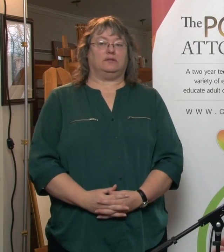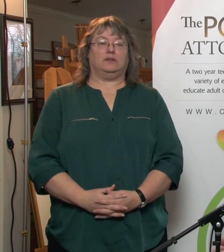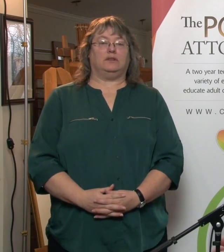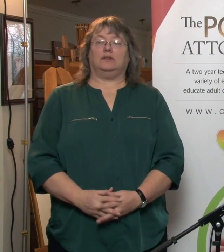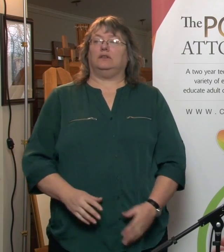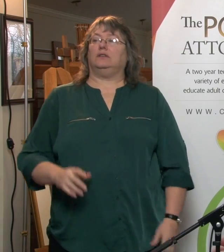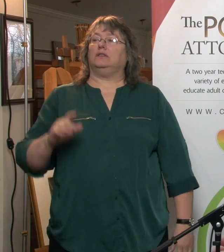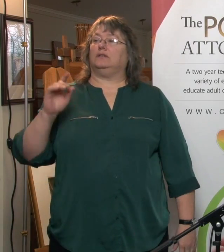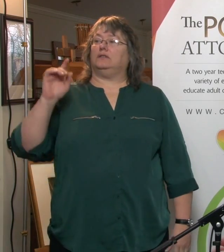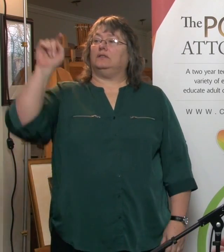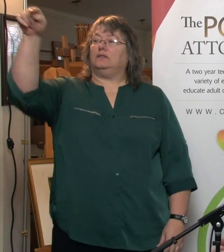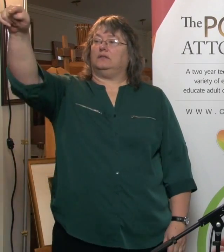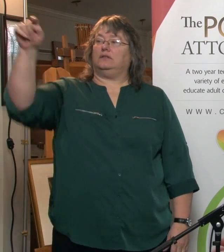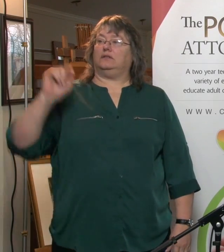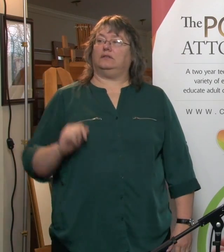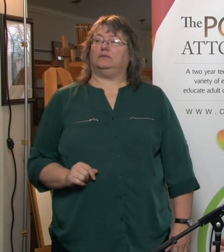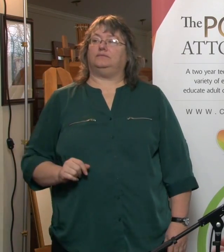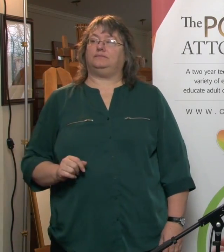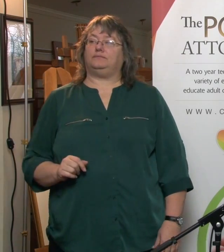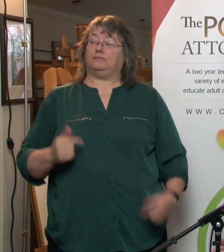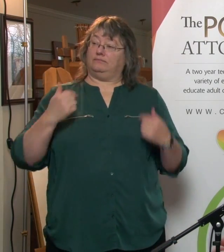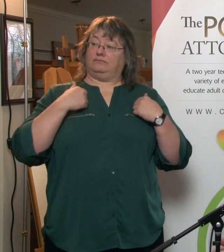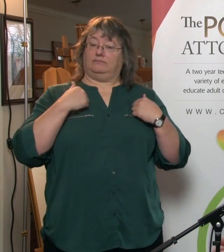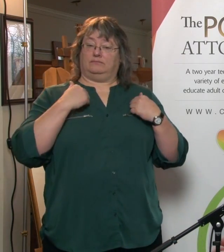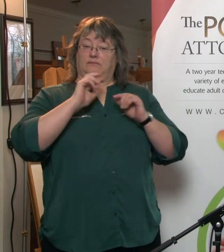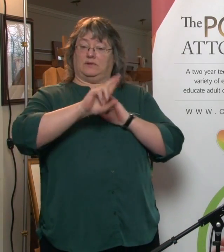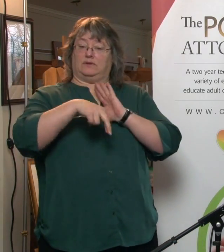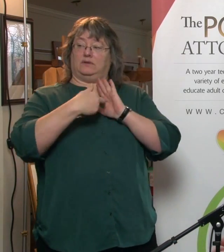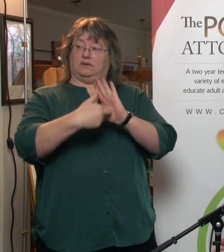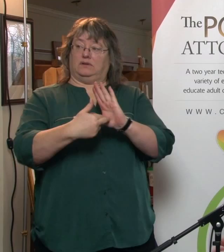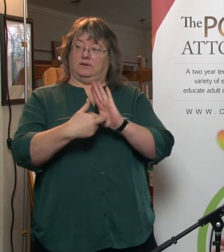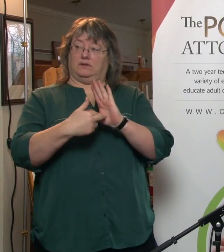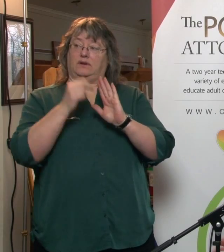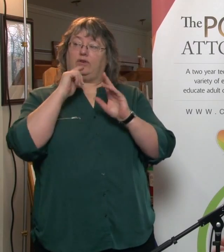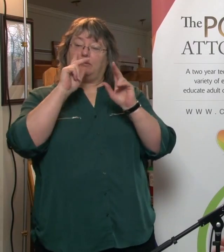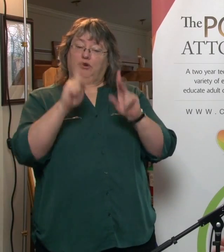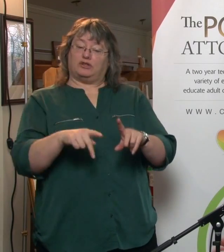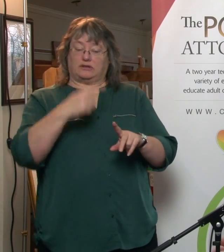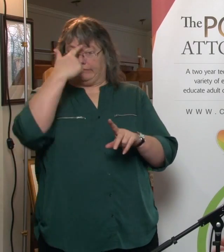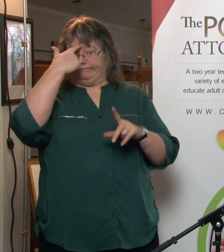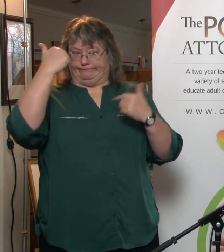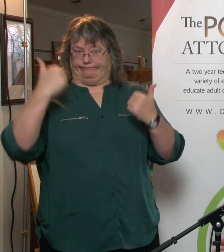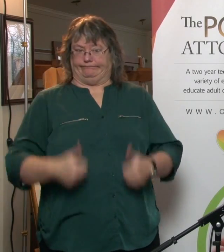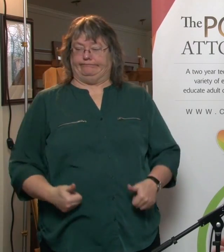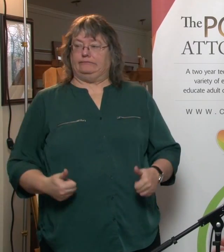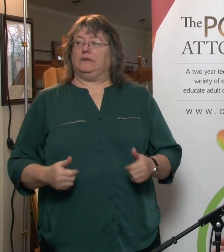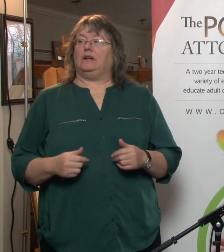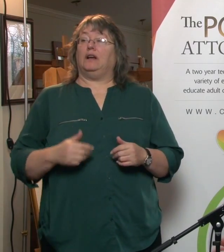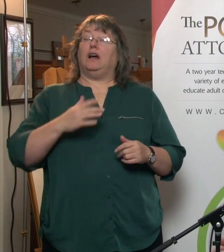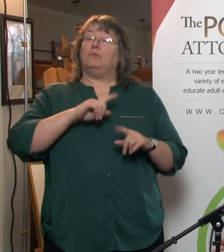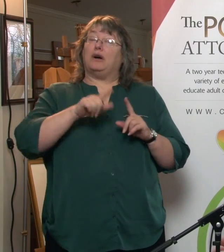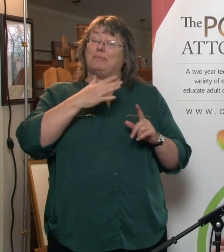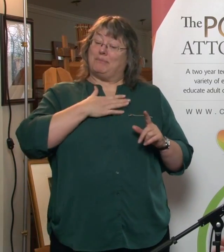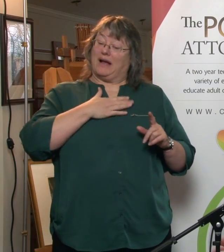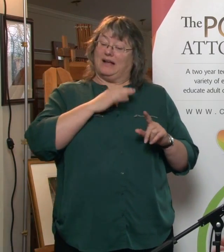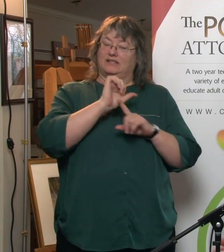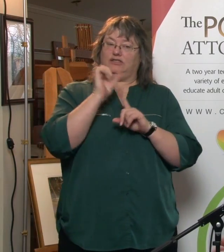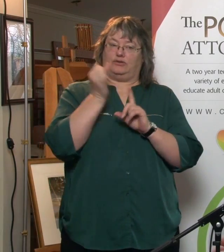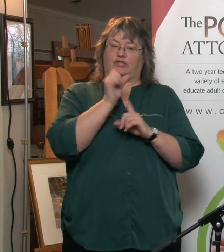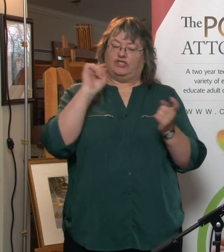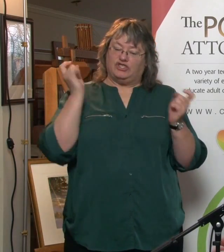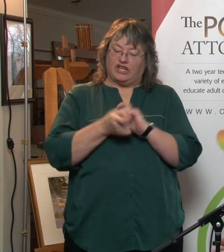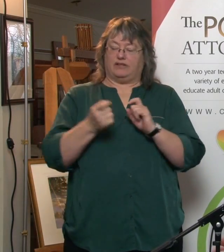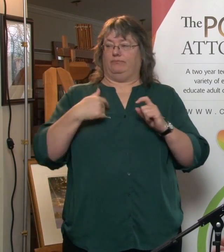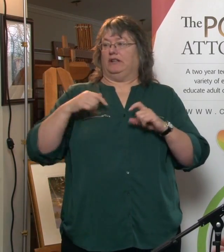Yes. If I'm the attorney with power of attorney over someone who's now incapable, and my situation changes where I'm